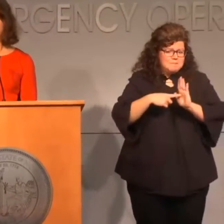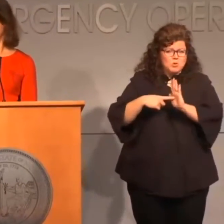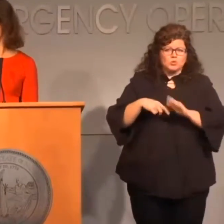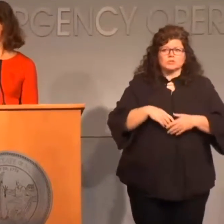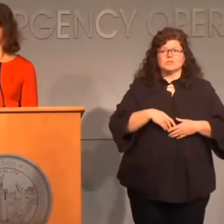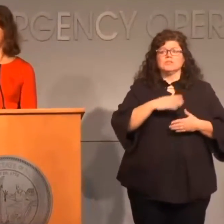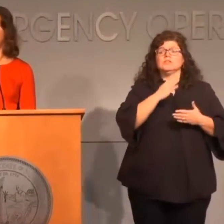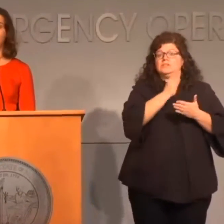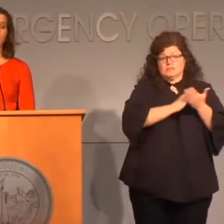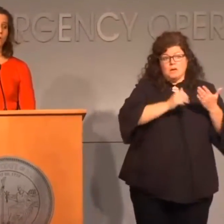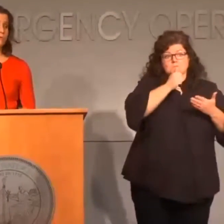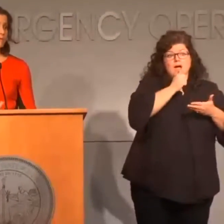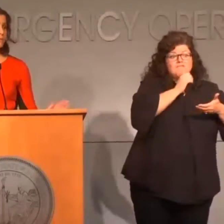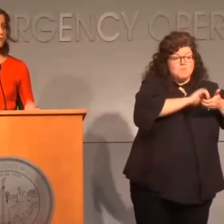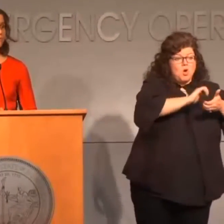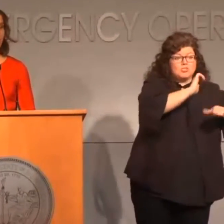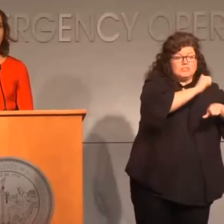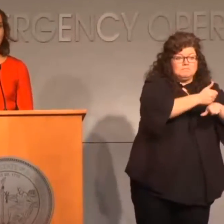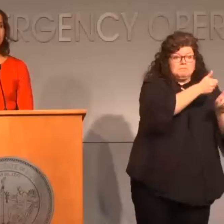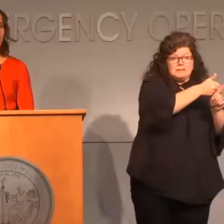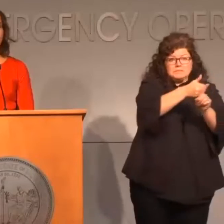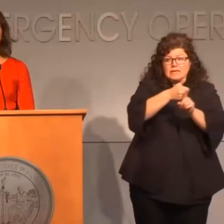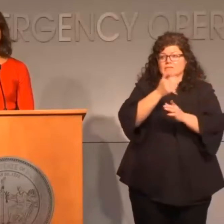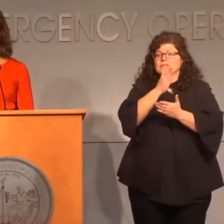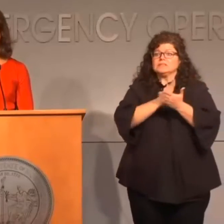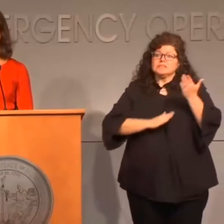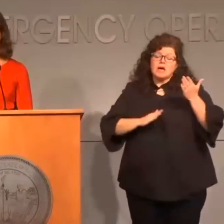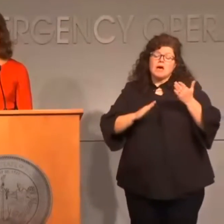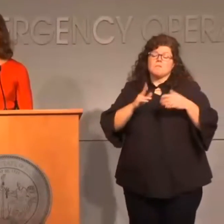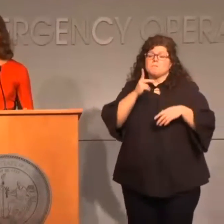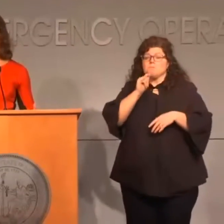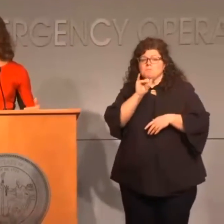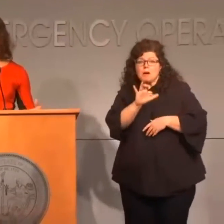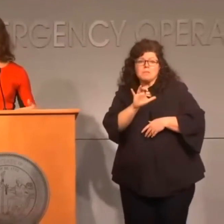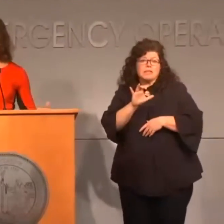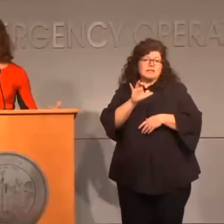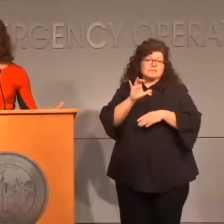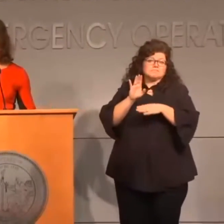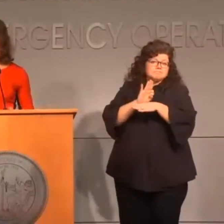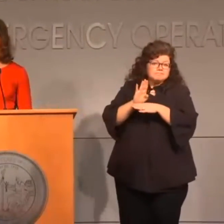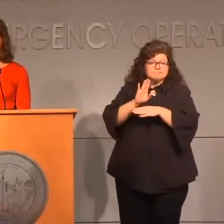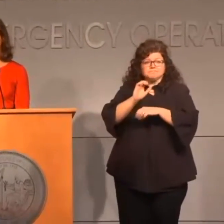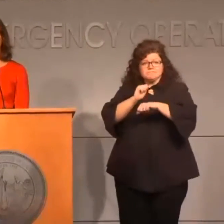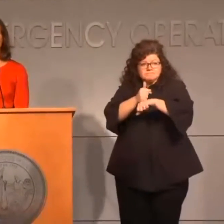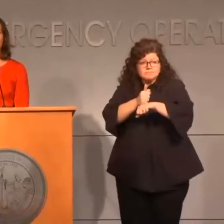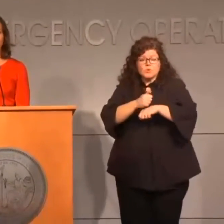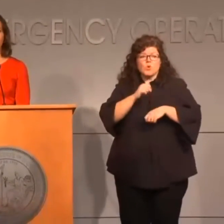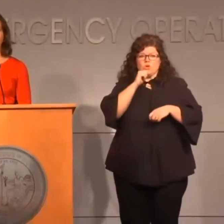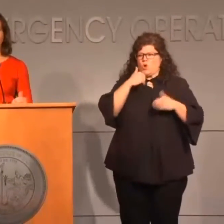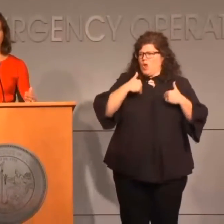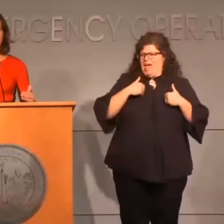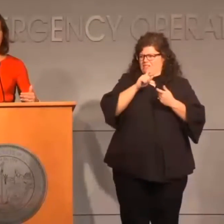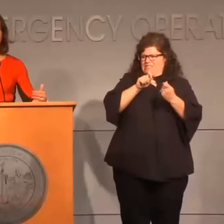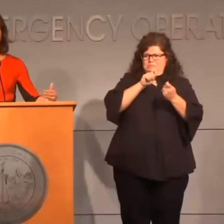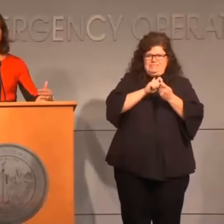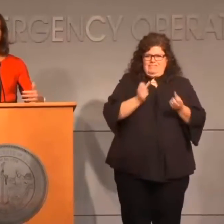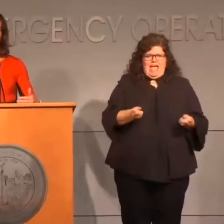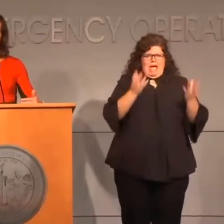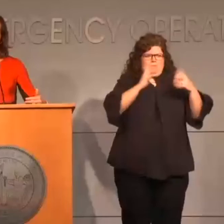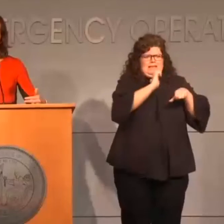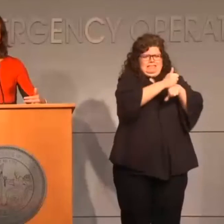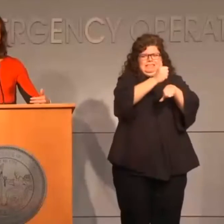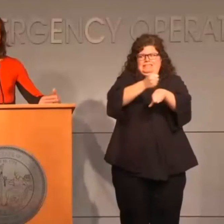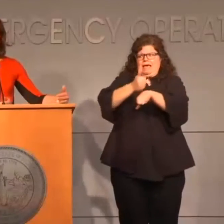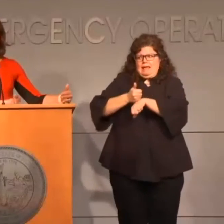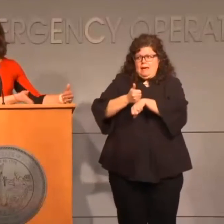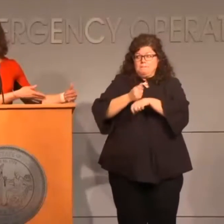private partners are doing it on their own, some through our public-private partnerships. So we don't have a number, but what we are doing is connecting our